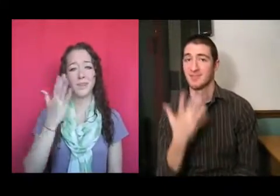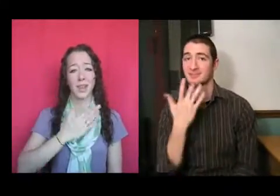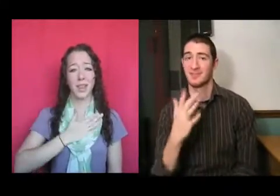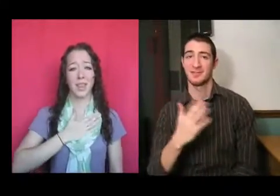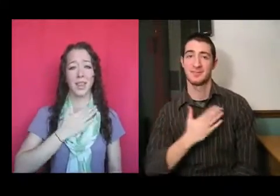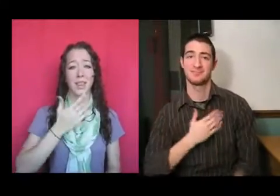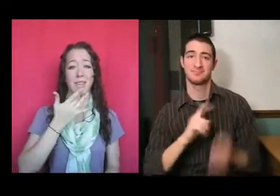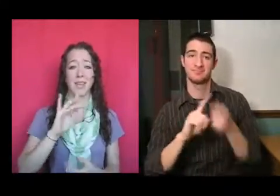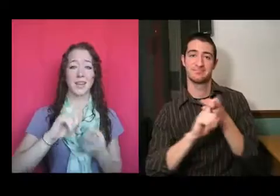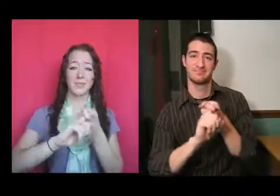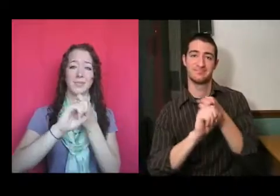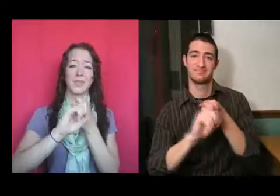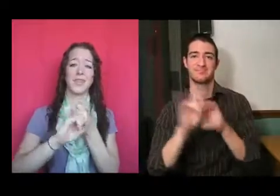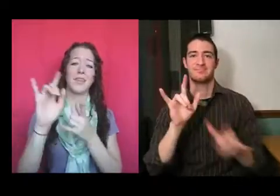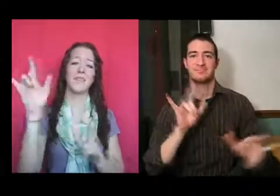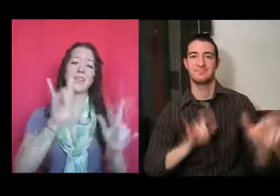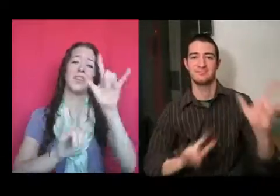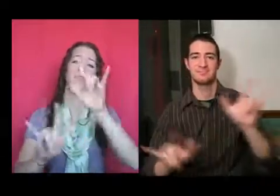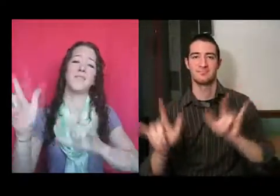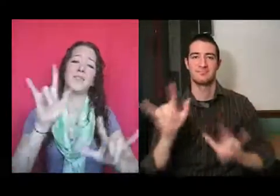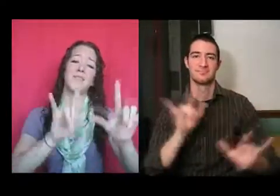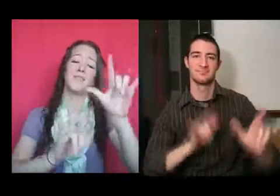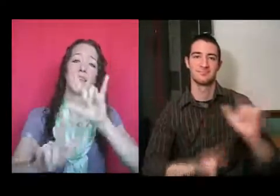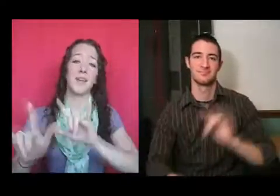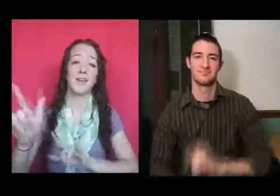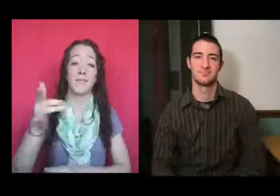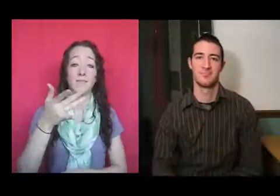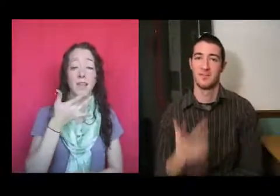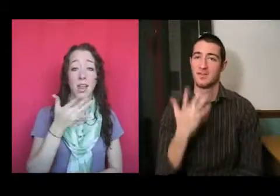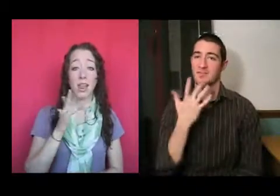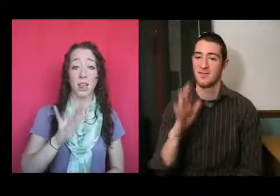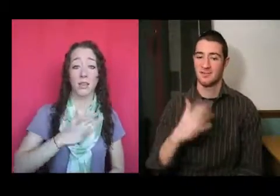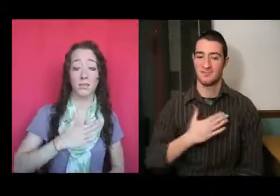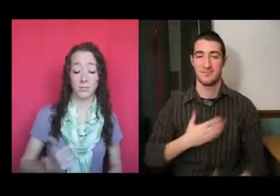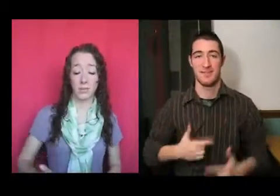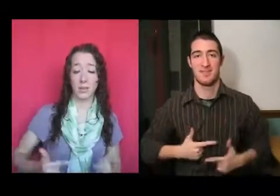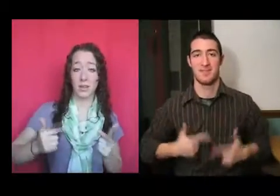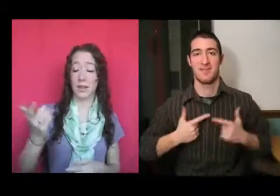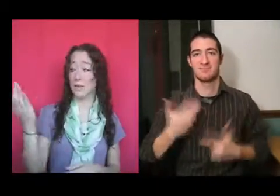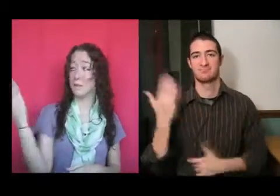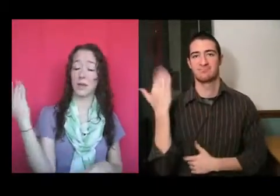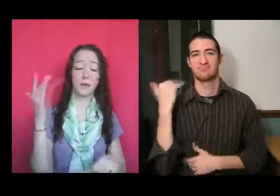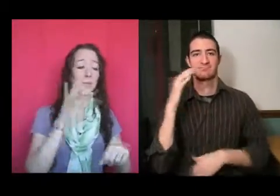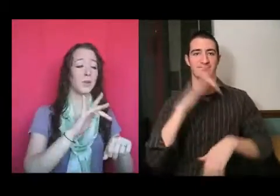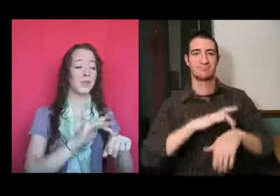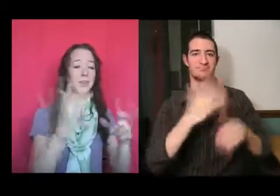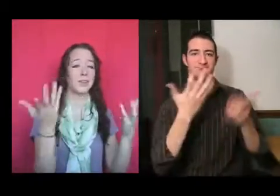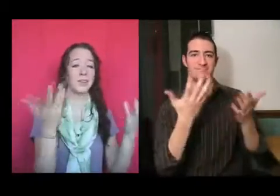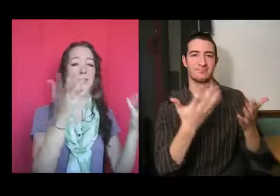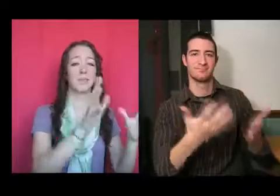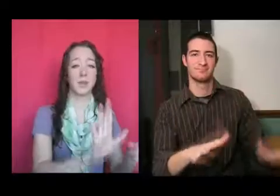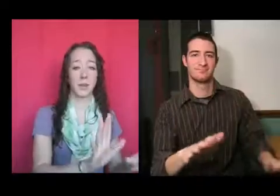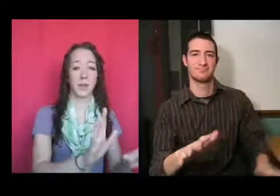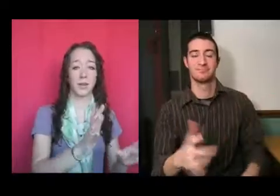Lucky I'm in love with my best friend. Lucky to have been where I have been.